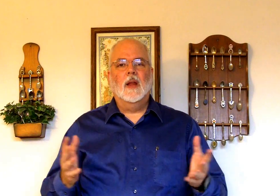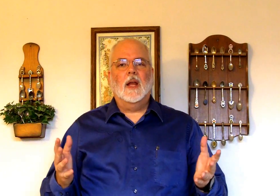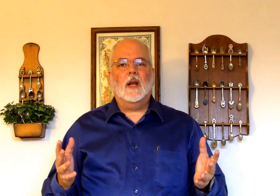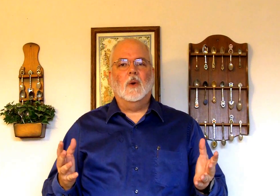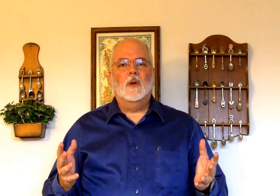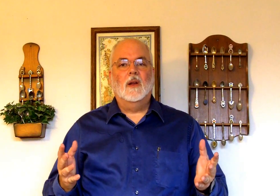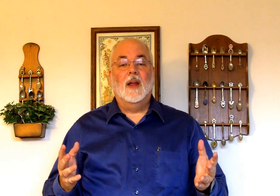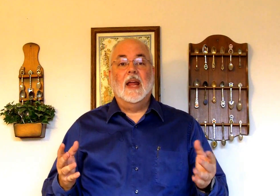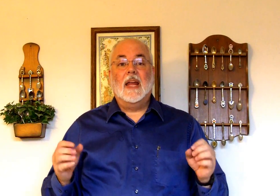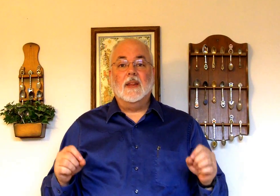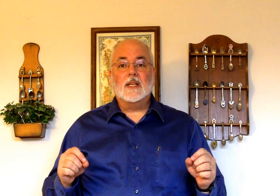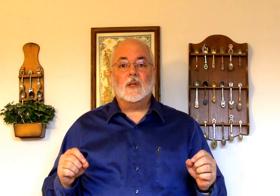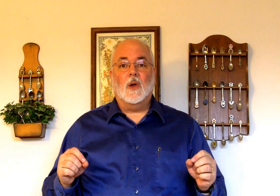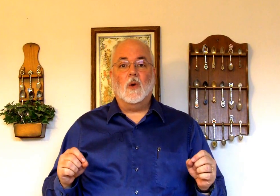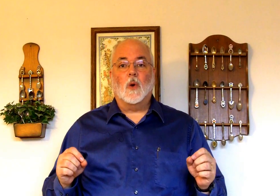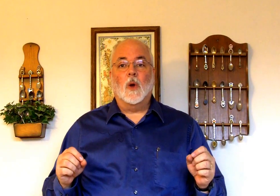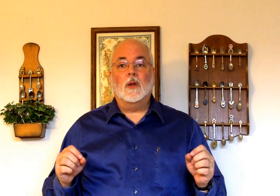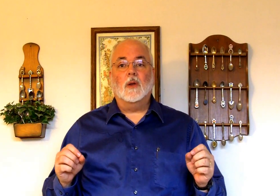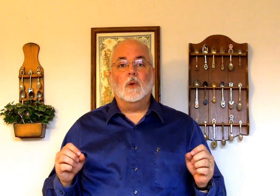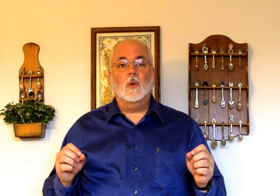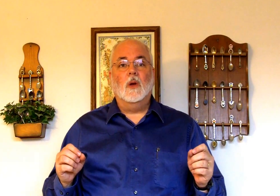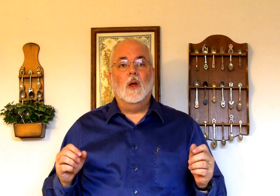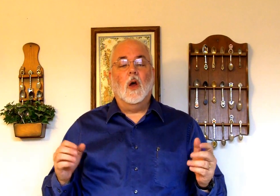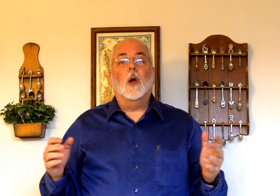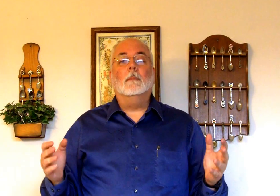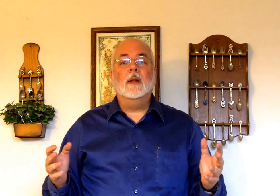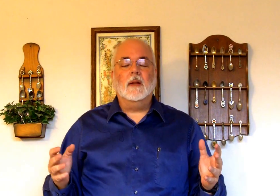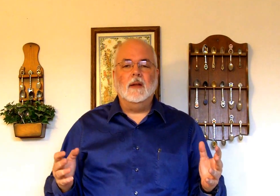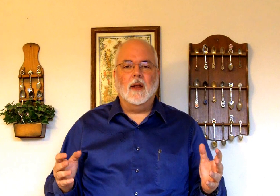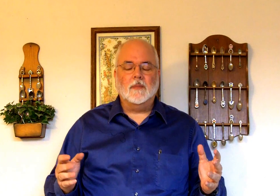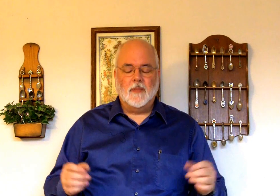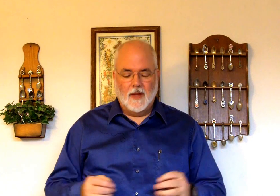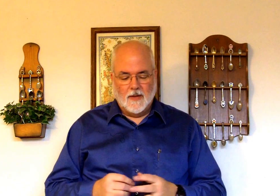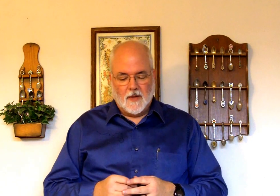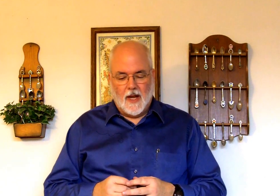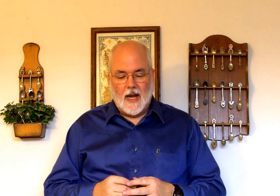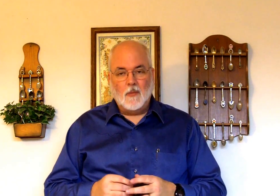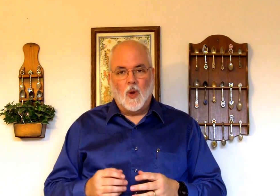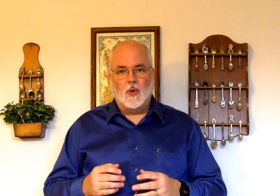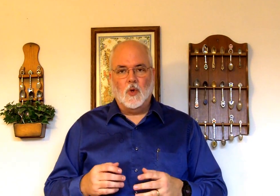Hello. In this song we're going to do On Bended Knee. And I'm going to